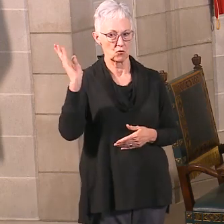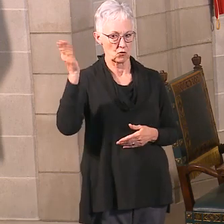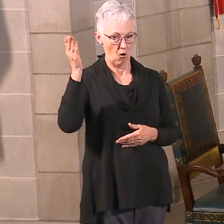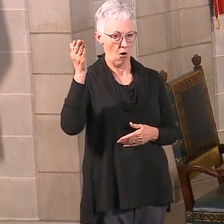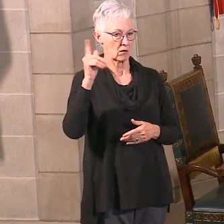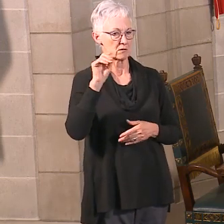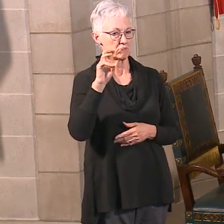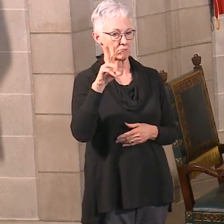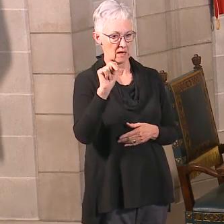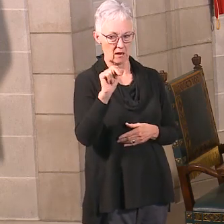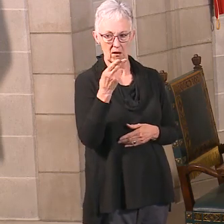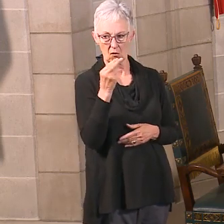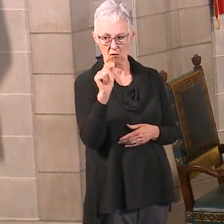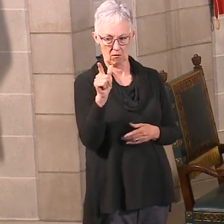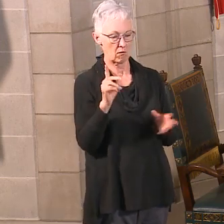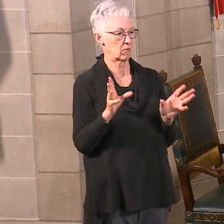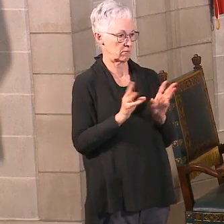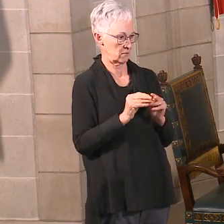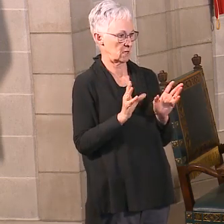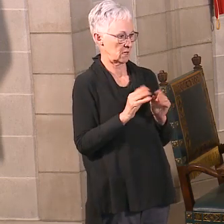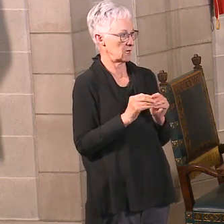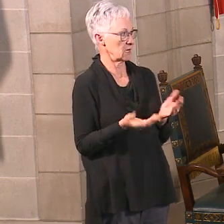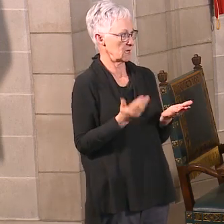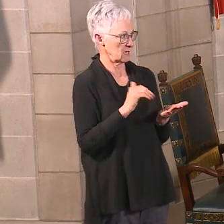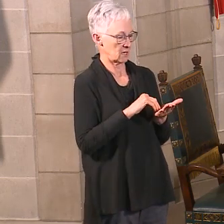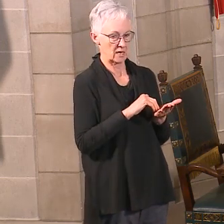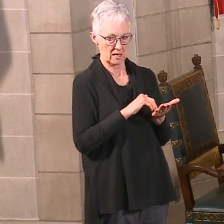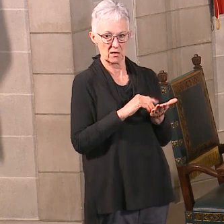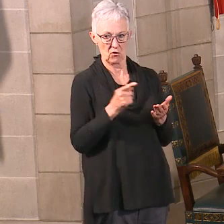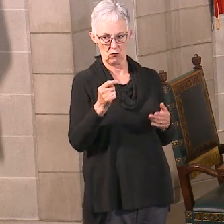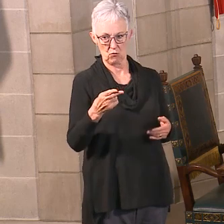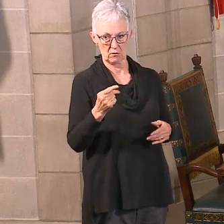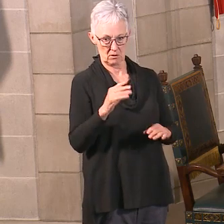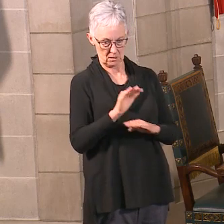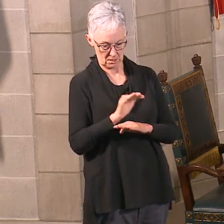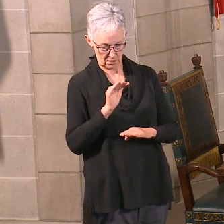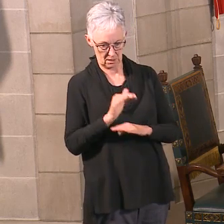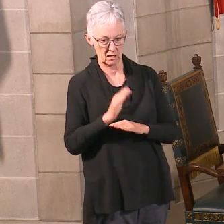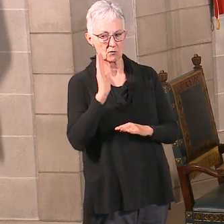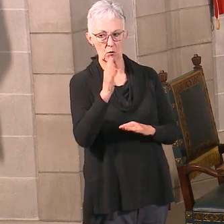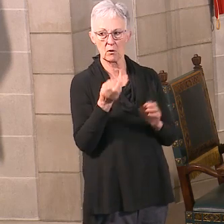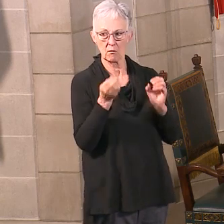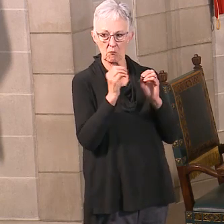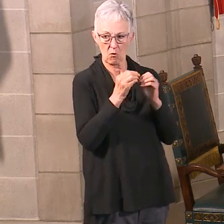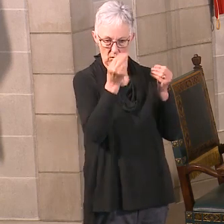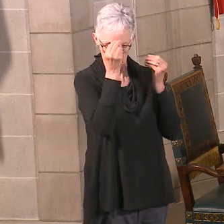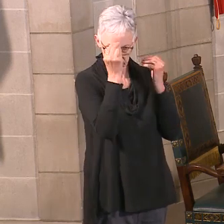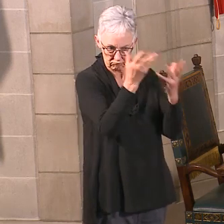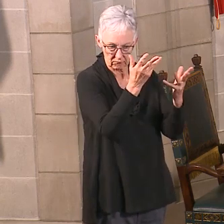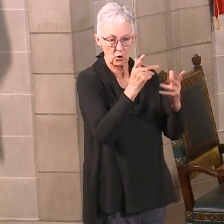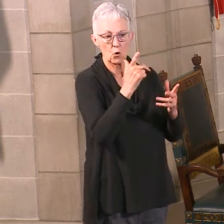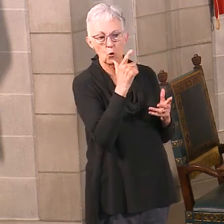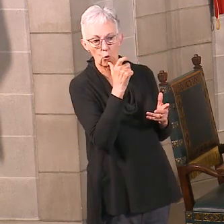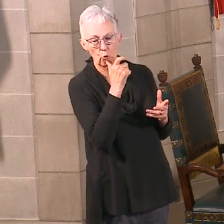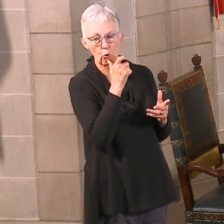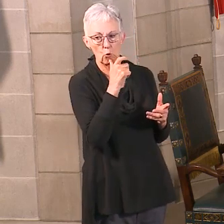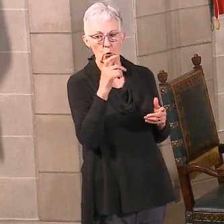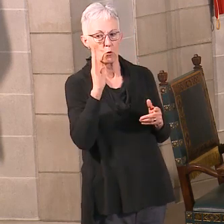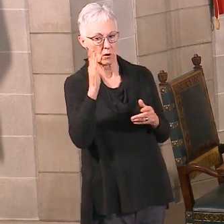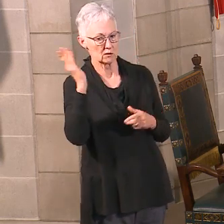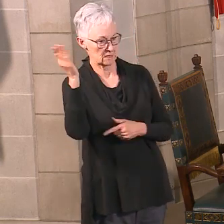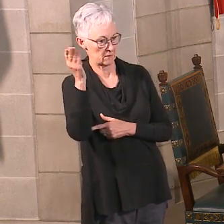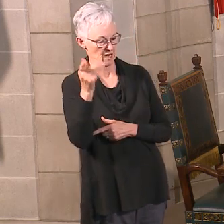we got the question from Mike from Pierce. So I will be on that again next week, and we'll have more information about who those guests are going to be as we get into next week.